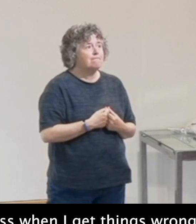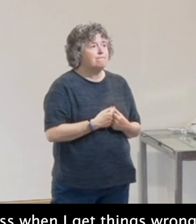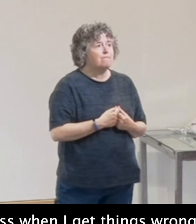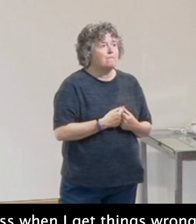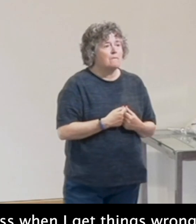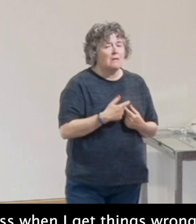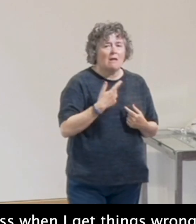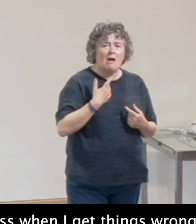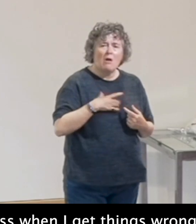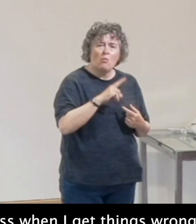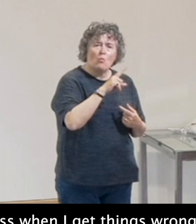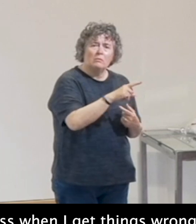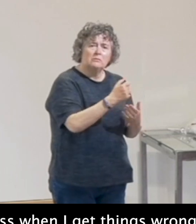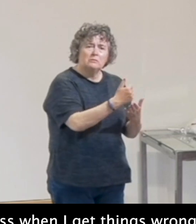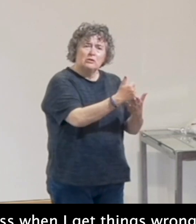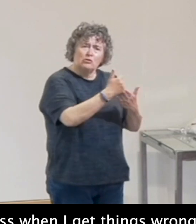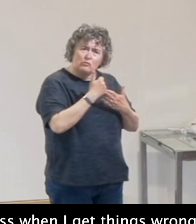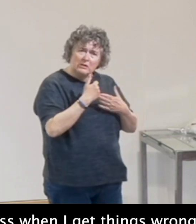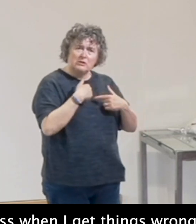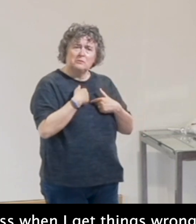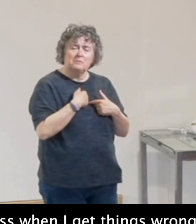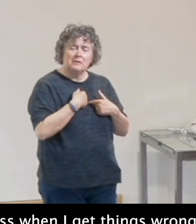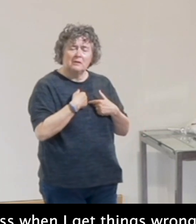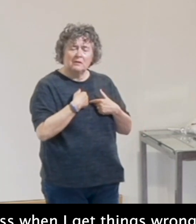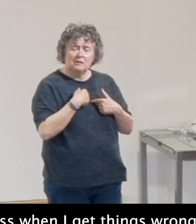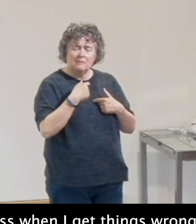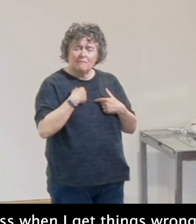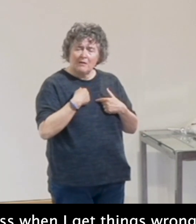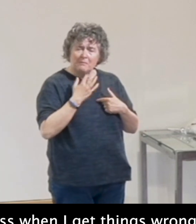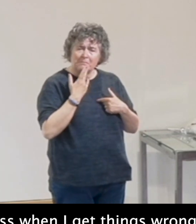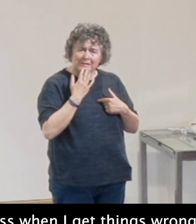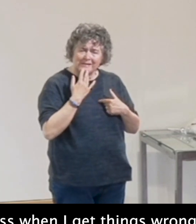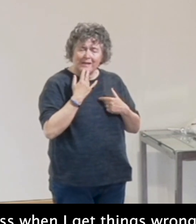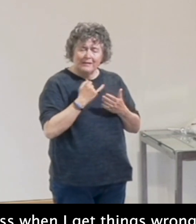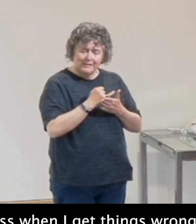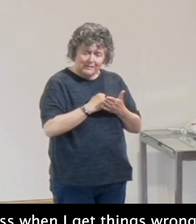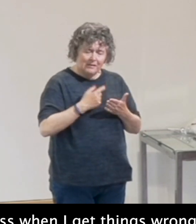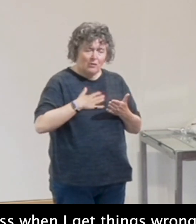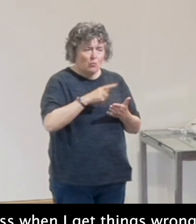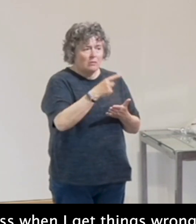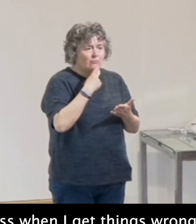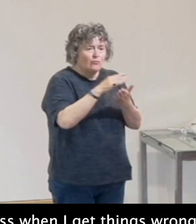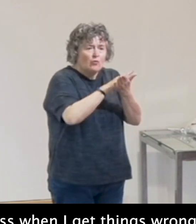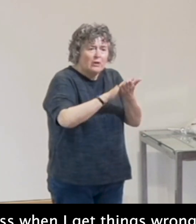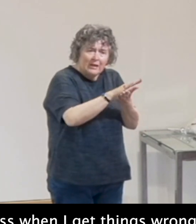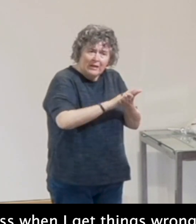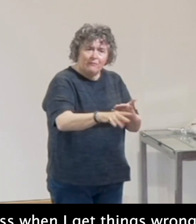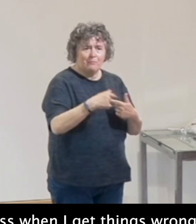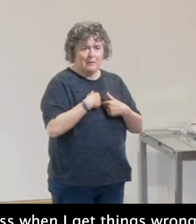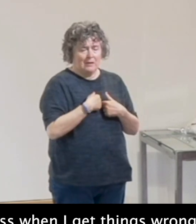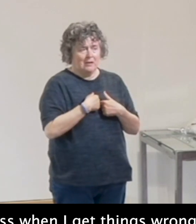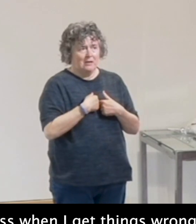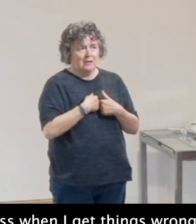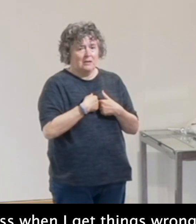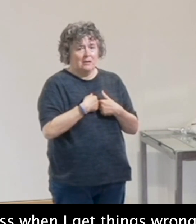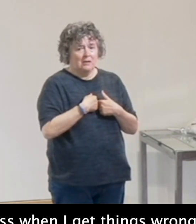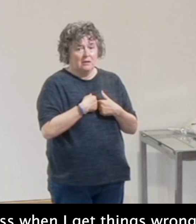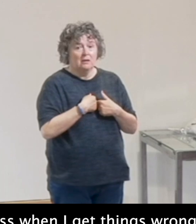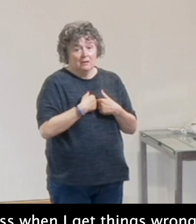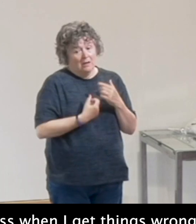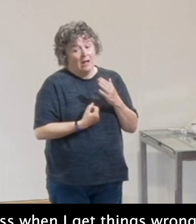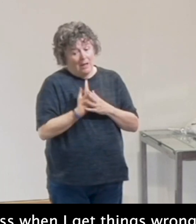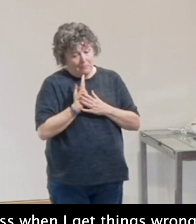I want to be, I want people to show me grace and forgiveness when I get things wrong. Because believe you me,